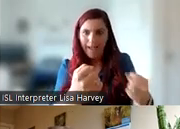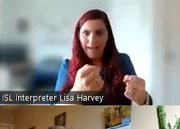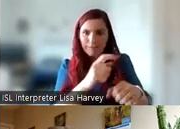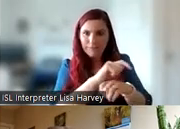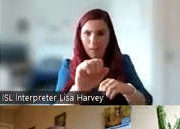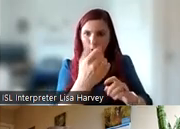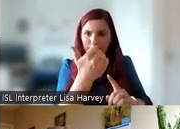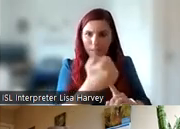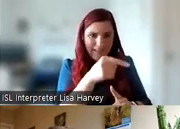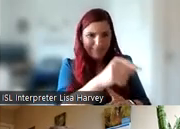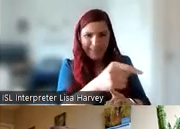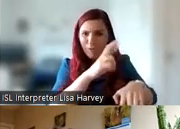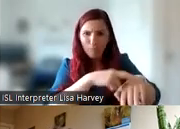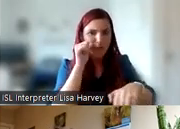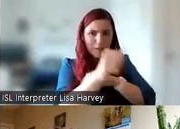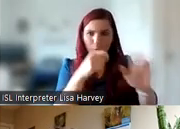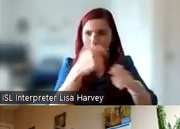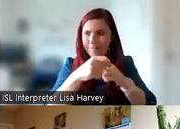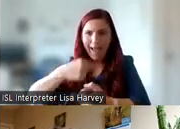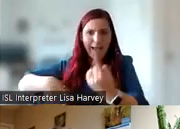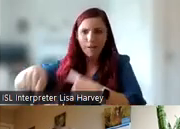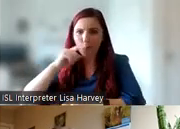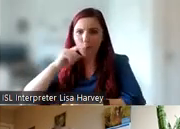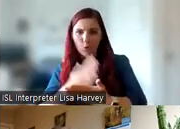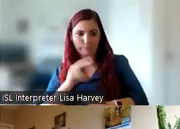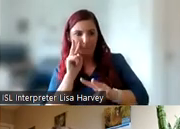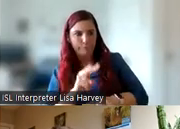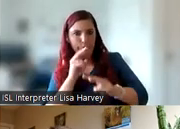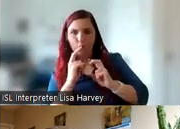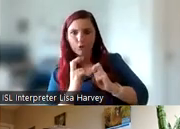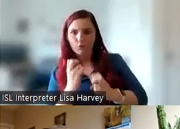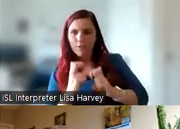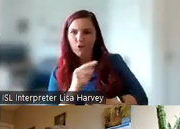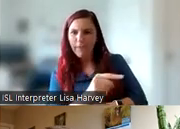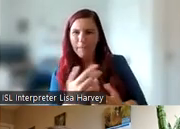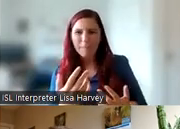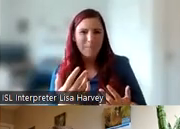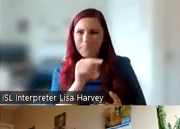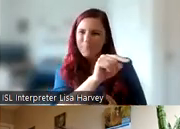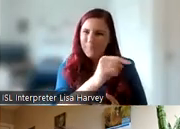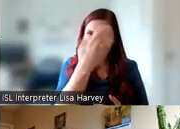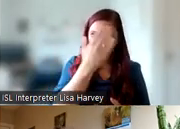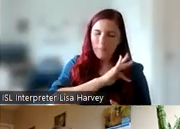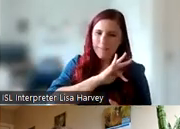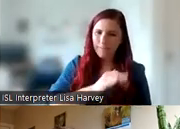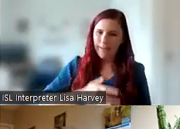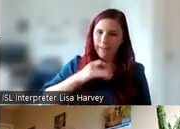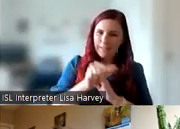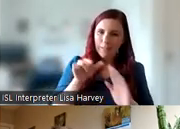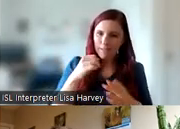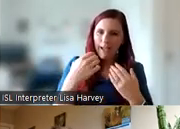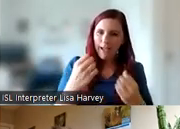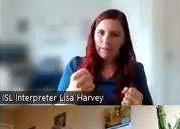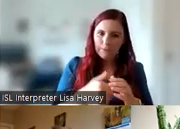anybody who studies the condition. And the insight of these experts is the crucial missing component when designing new